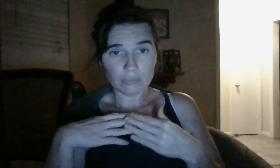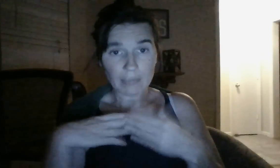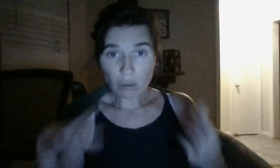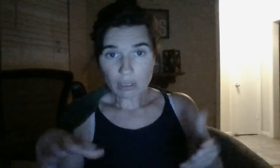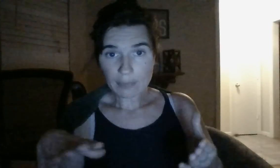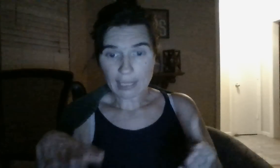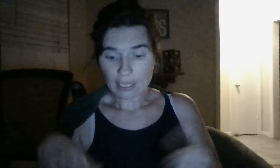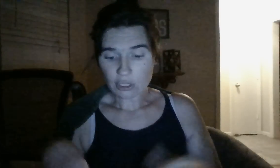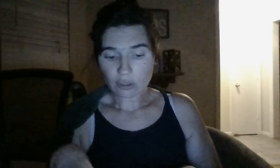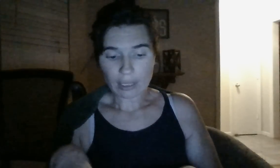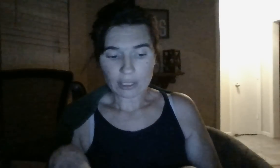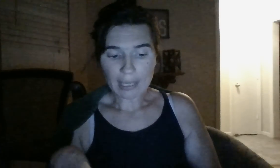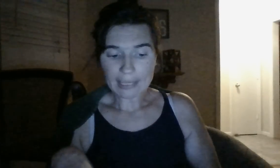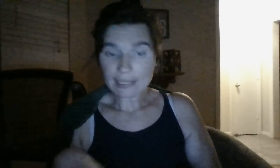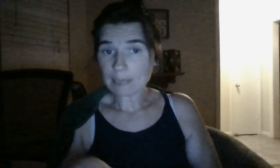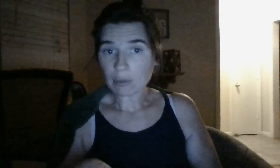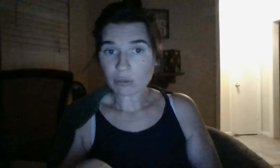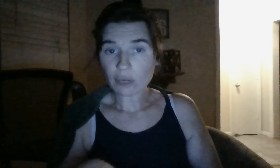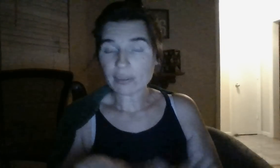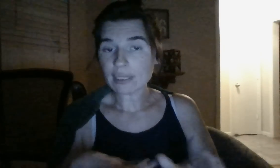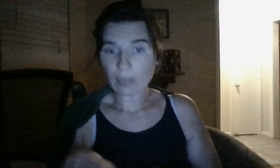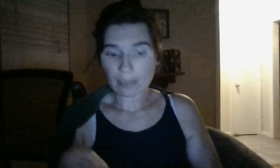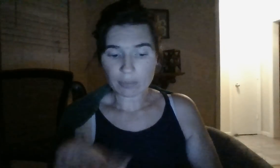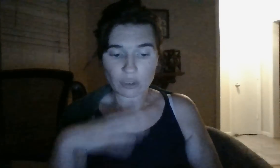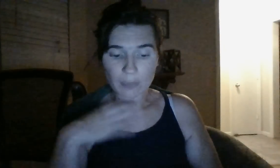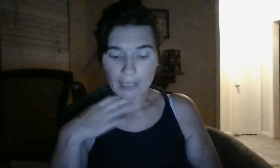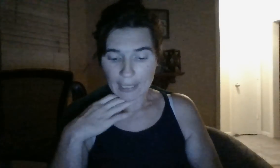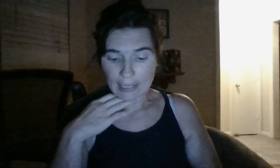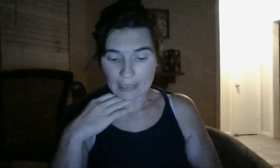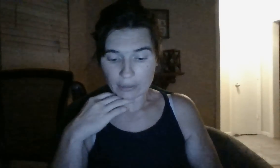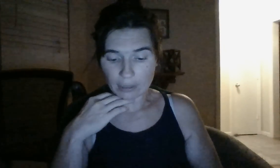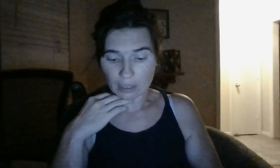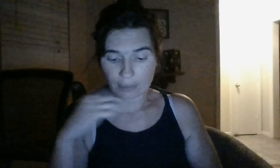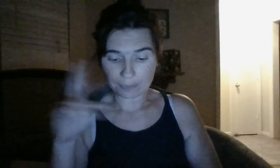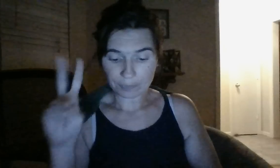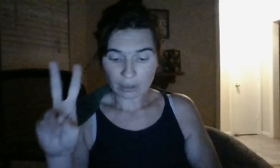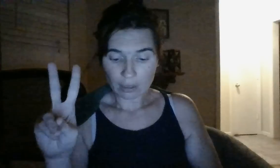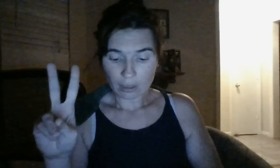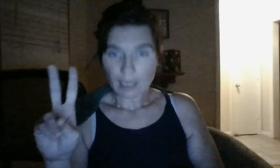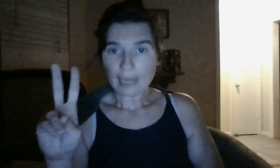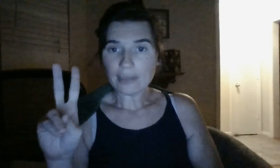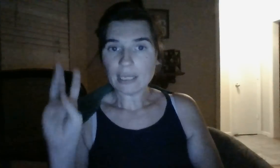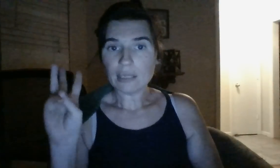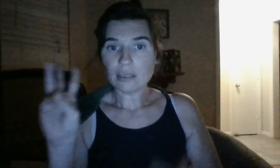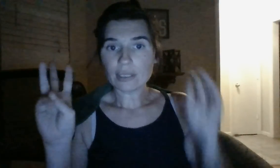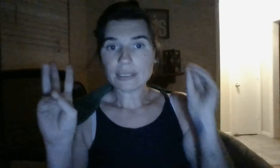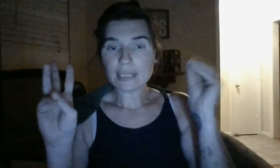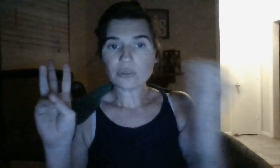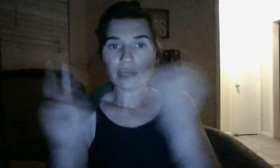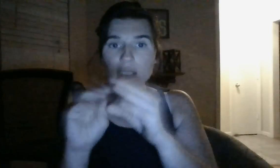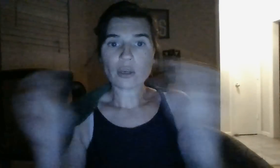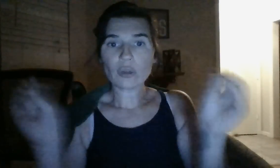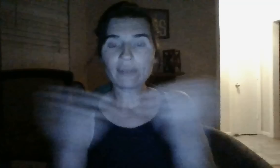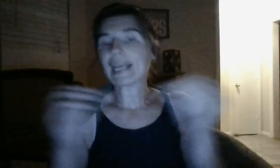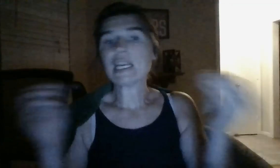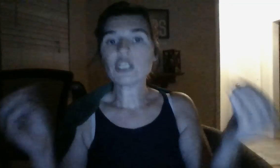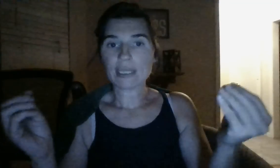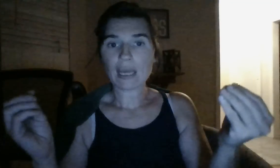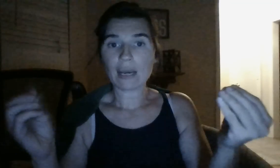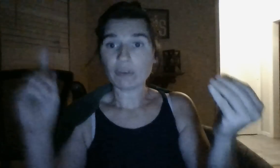Mail communication. like United States Postal Service is what I'm presuming. And then the sister that stole the vacation time